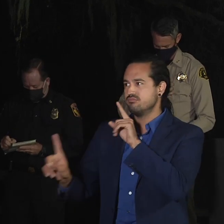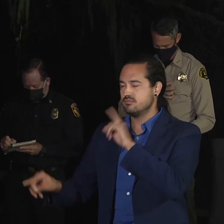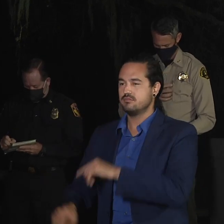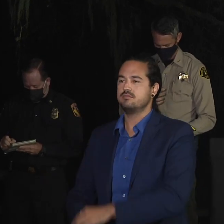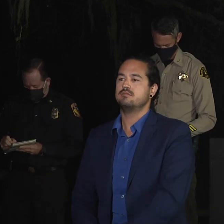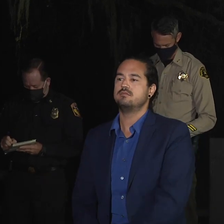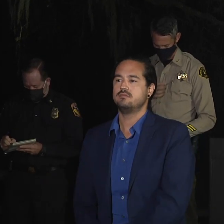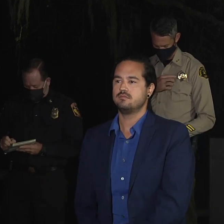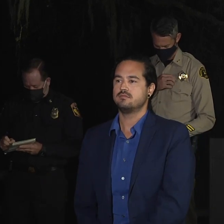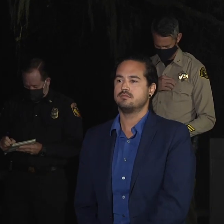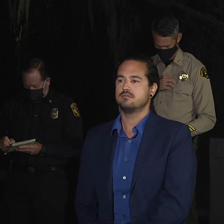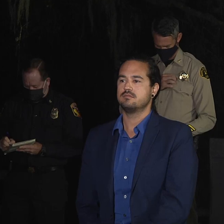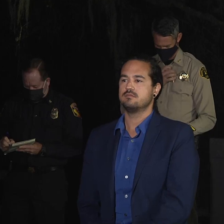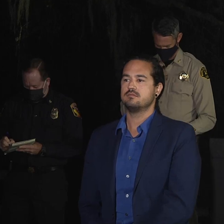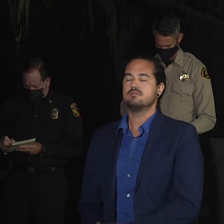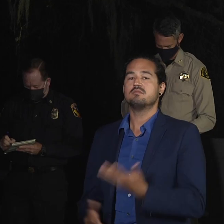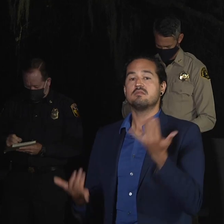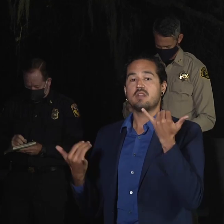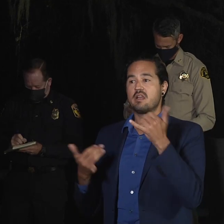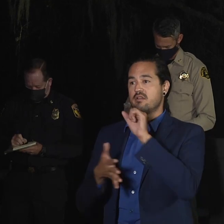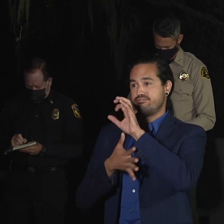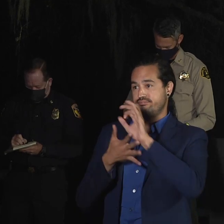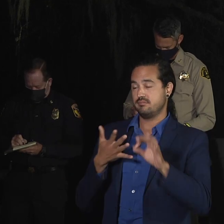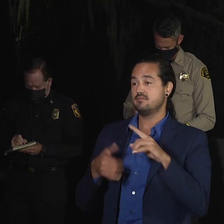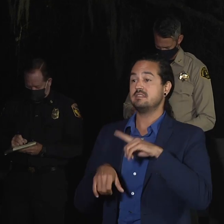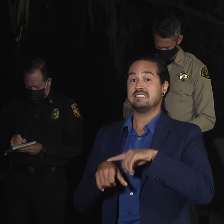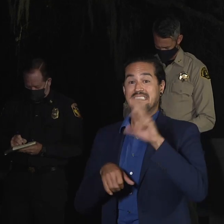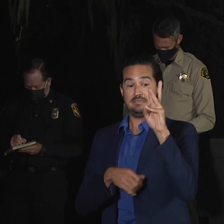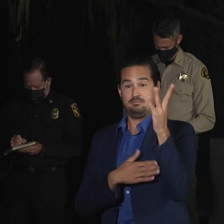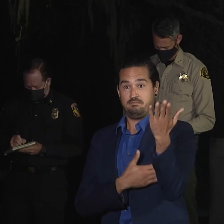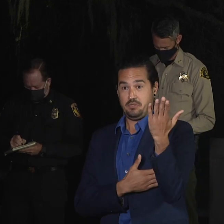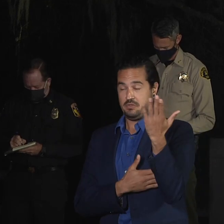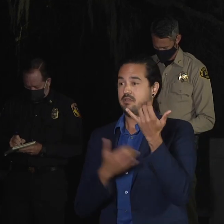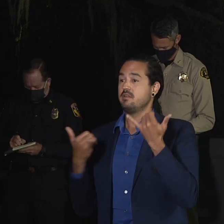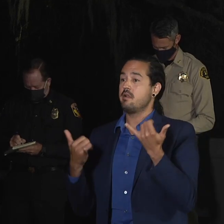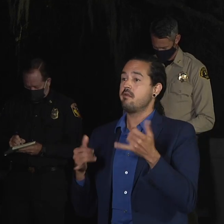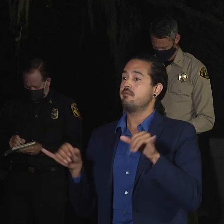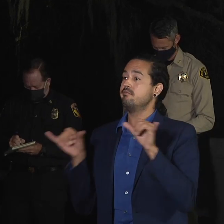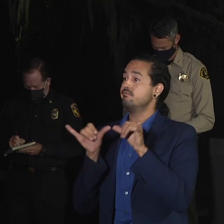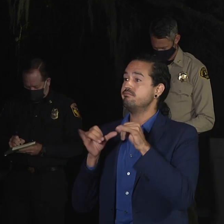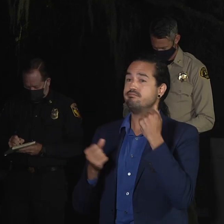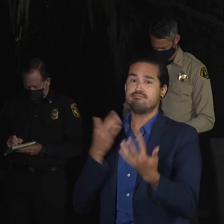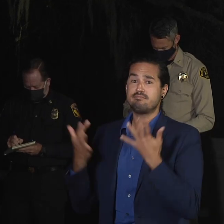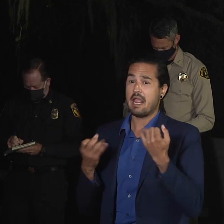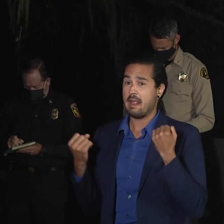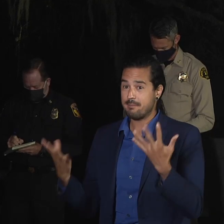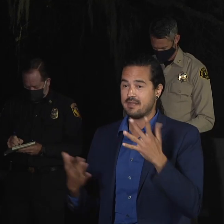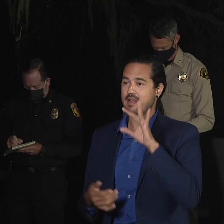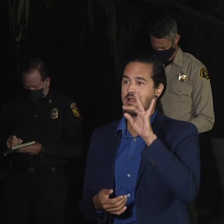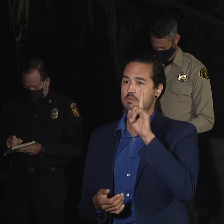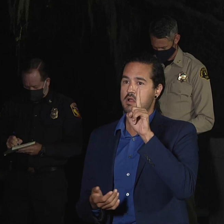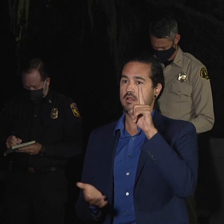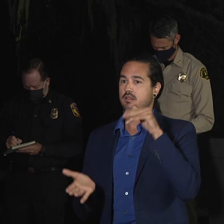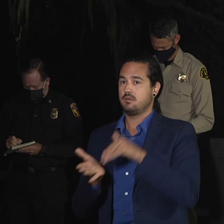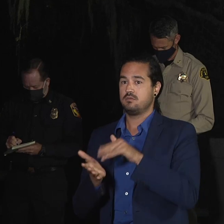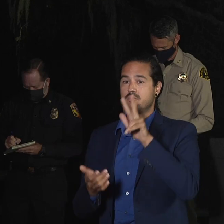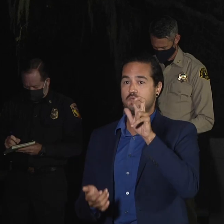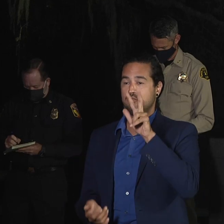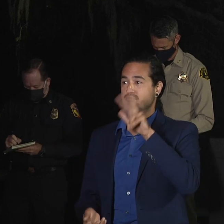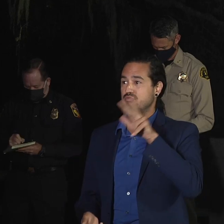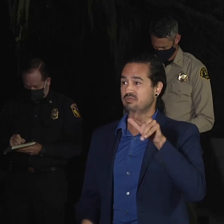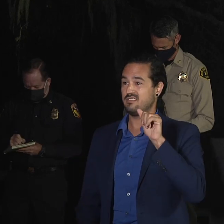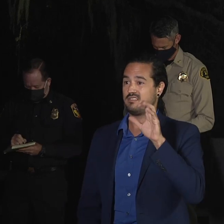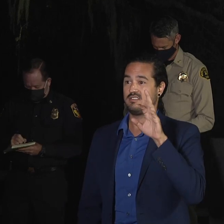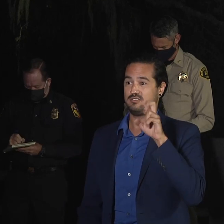Just a quick update this morning. As of 600, we are now standing at 81,333 acres, 81